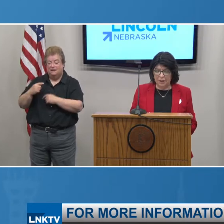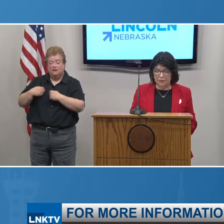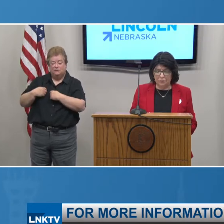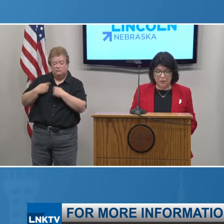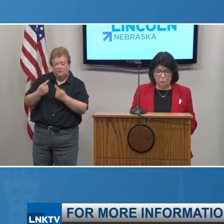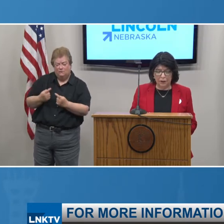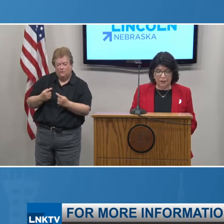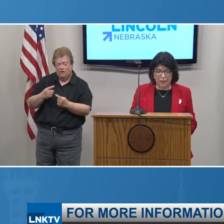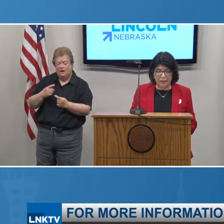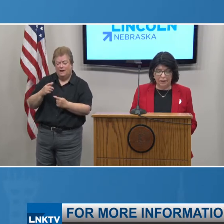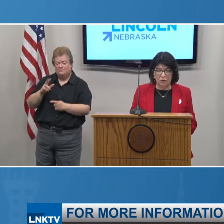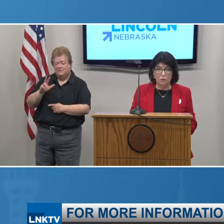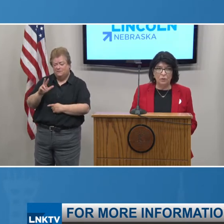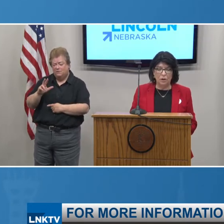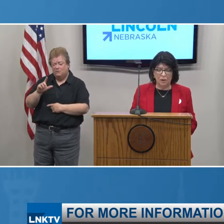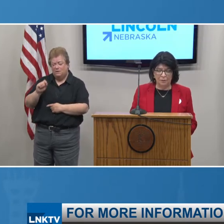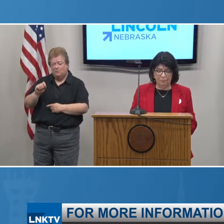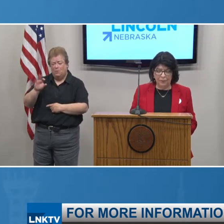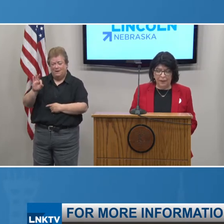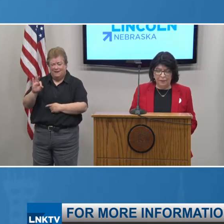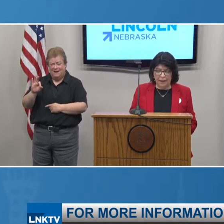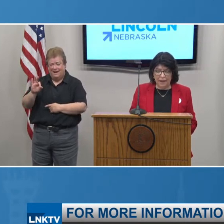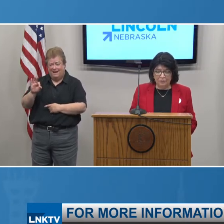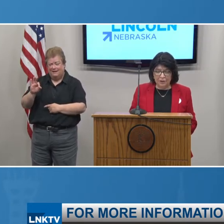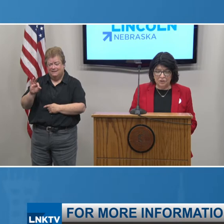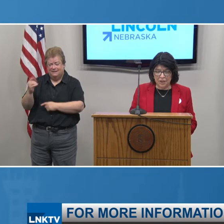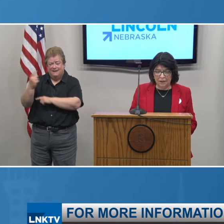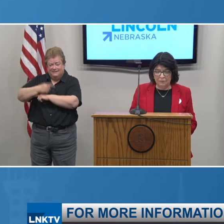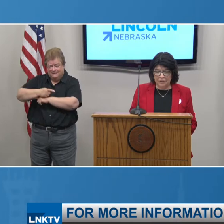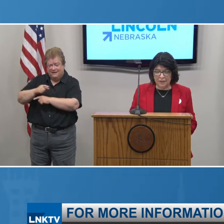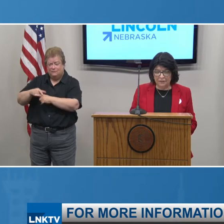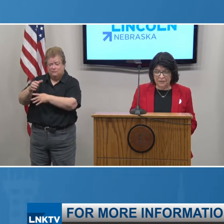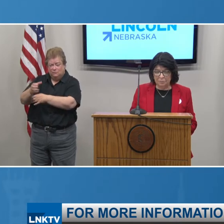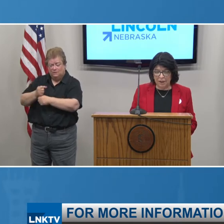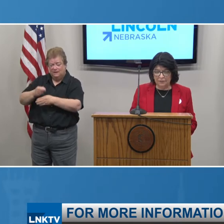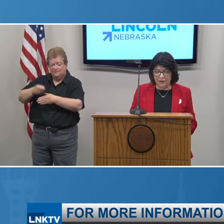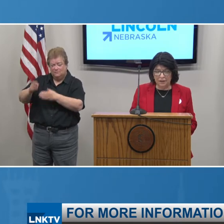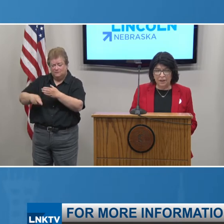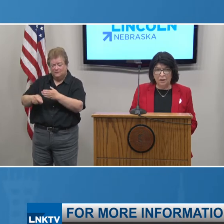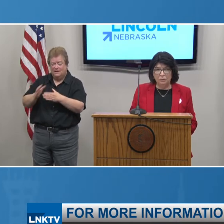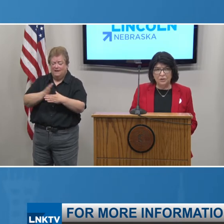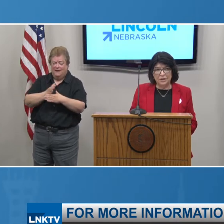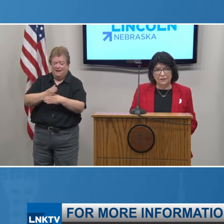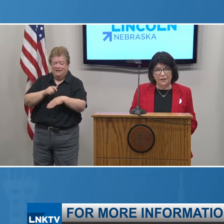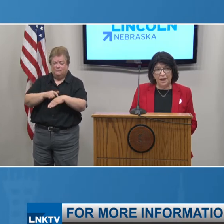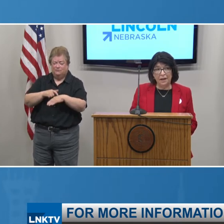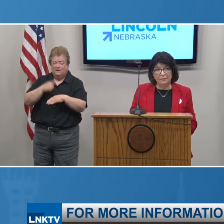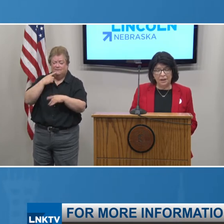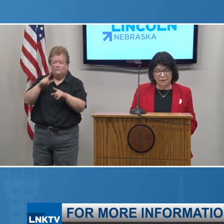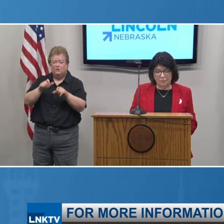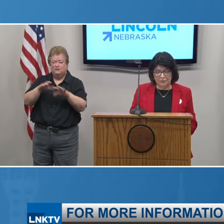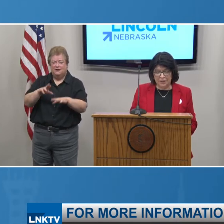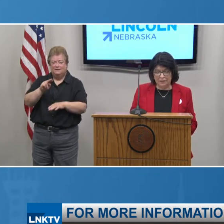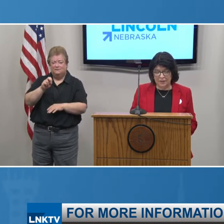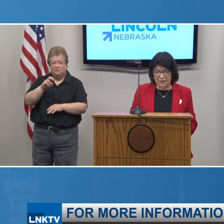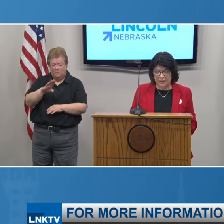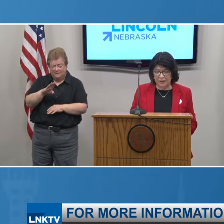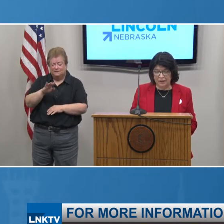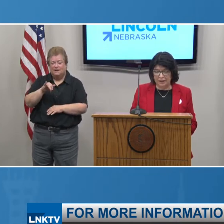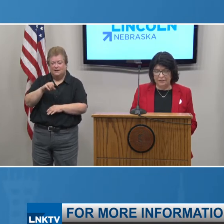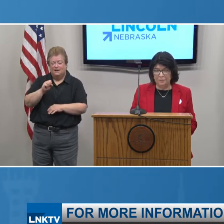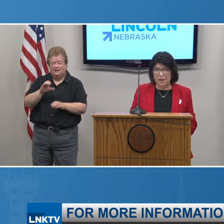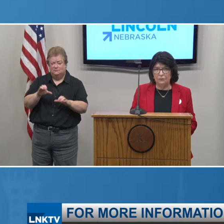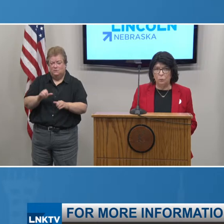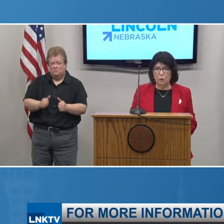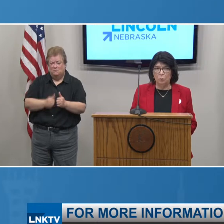time has been 3.9 overall. The average time for test Nebraska, which does a high volume of testing